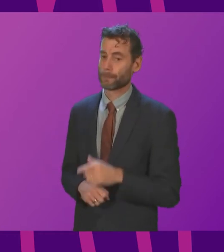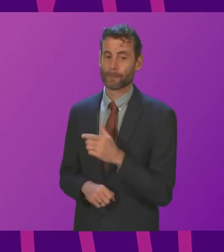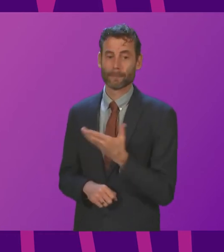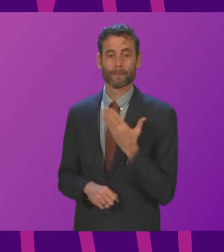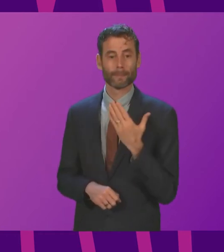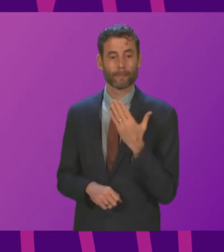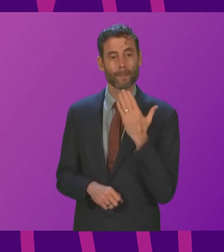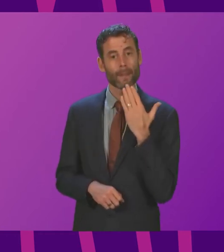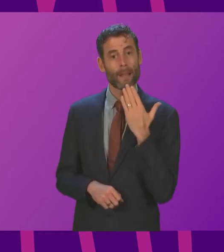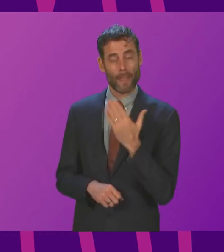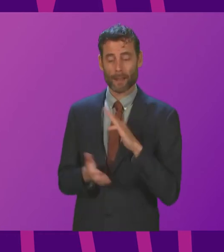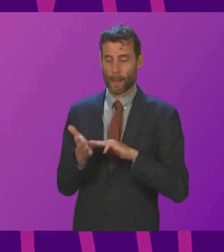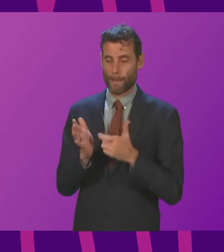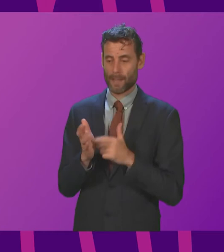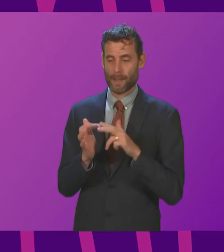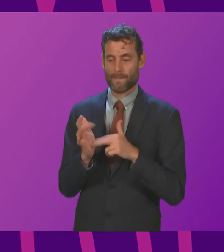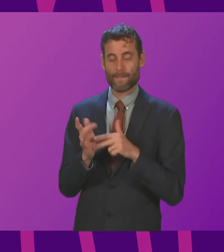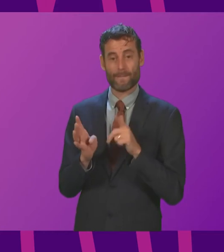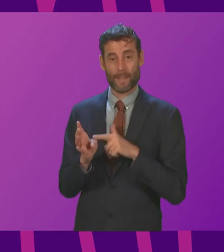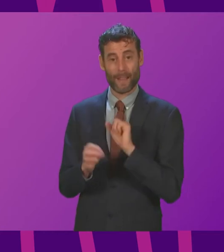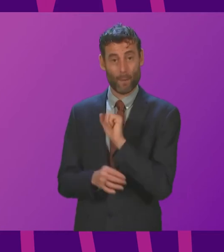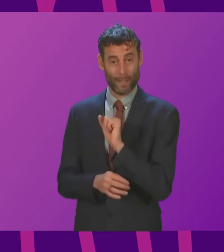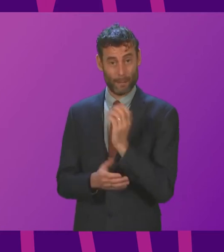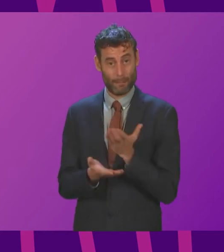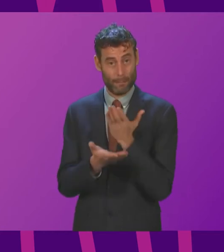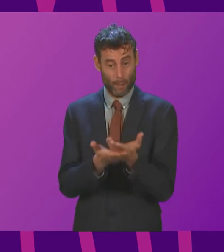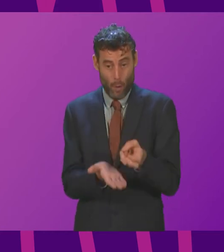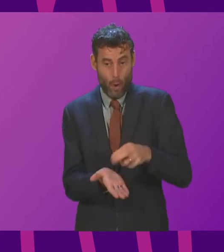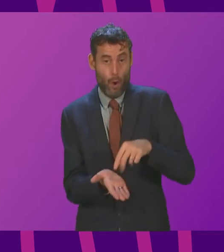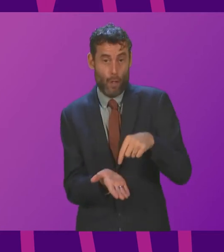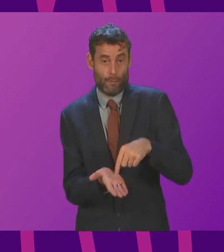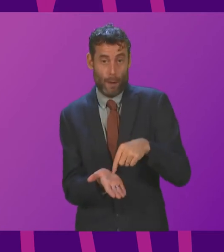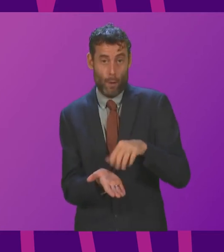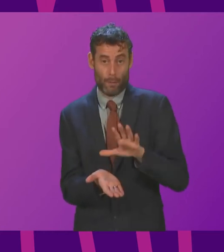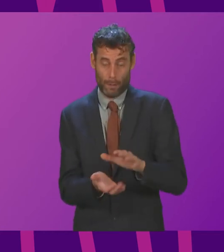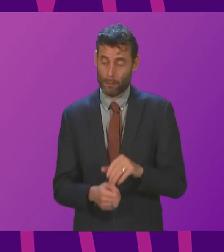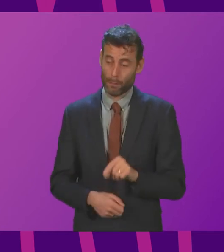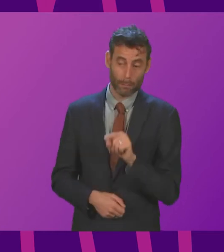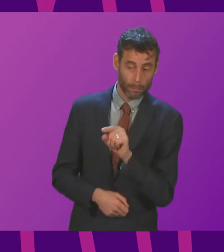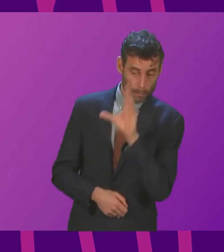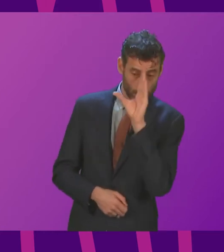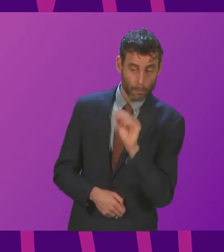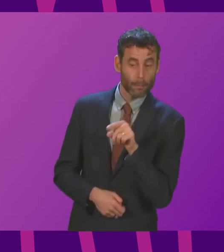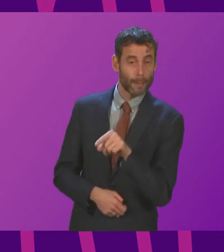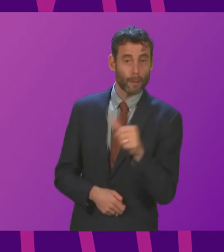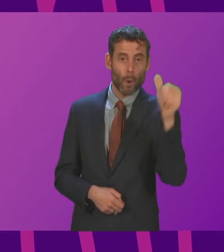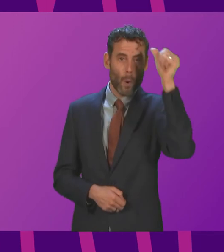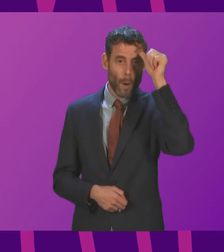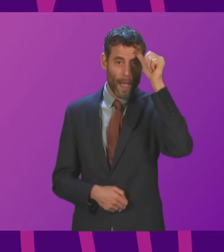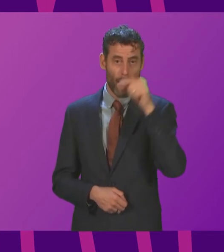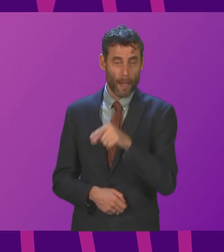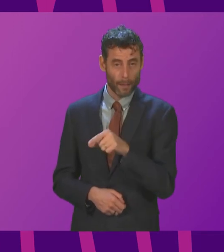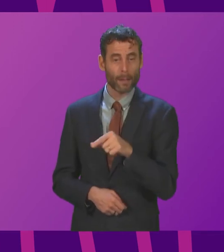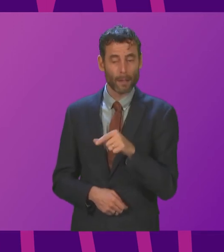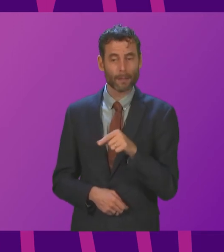Thank Mr Finlay for his contribution which is now on the record. The member will be aware that the content of members'